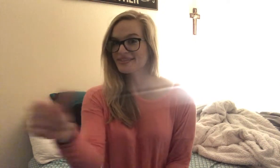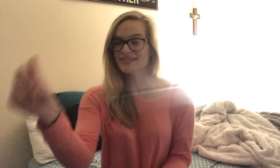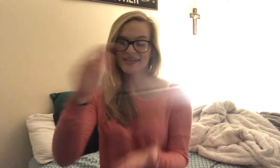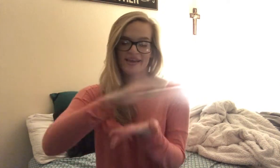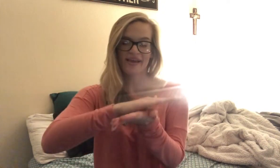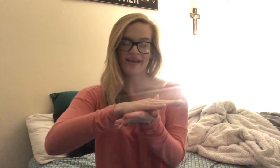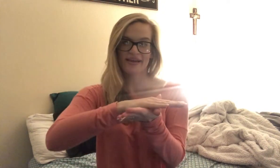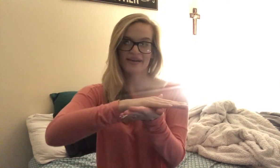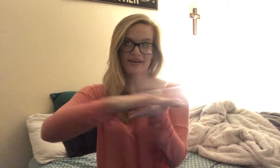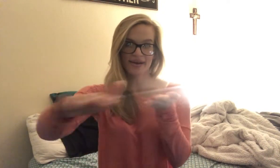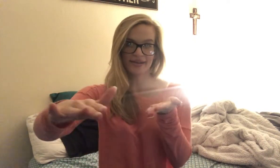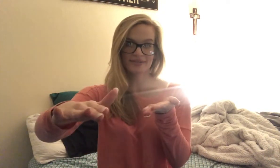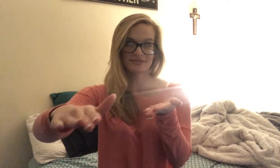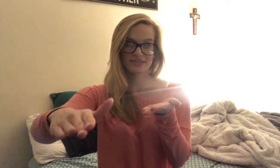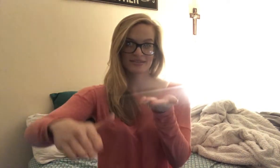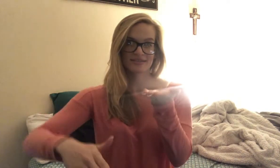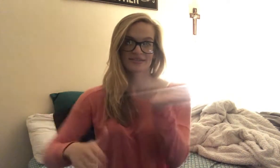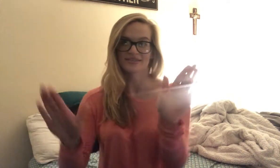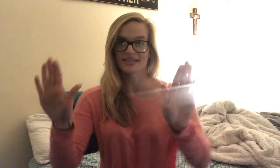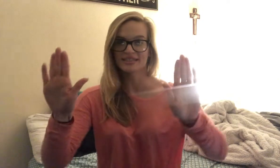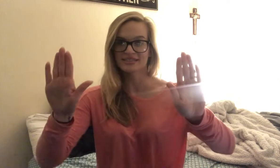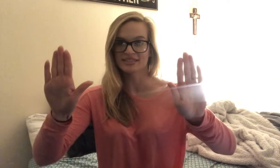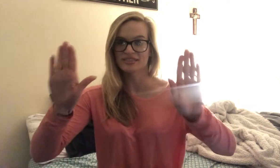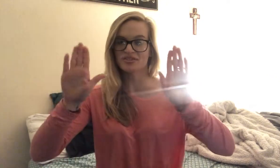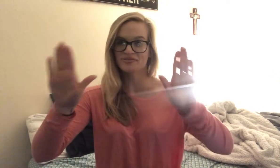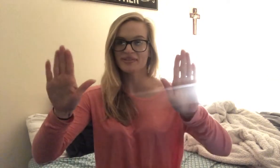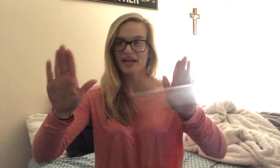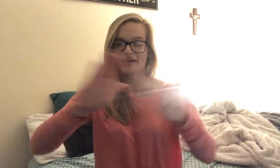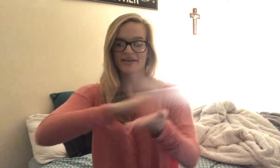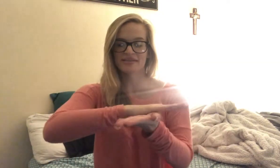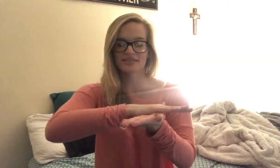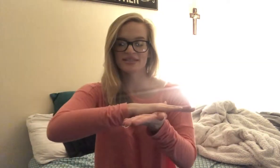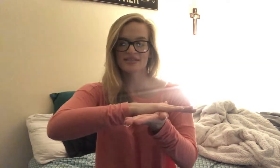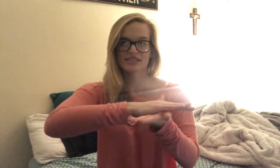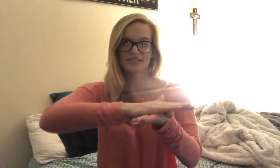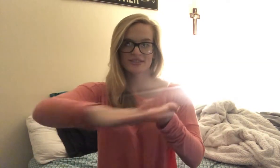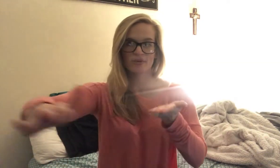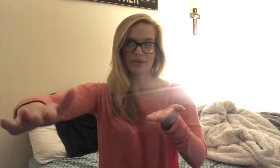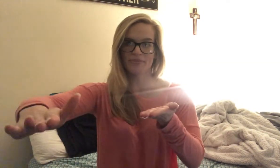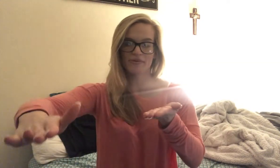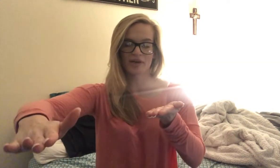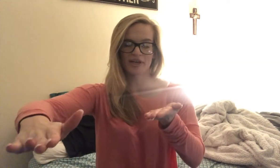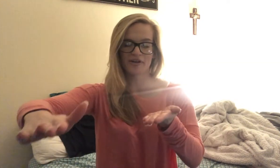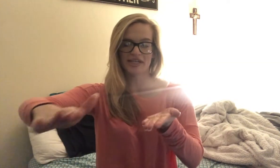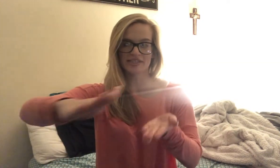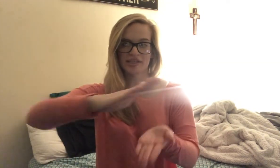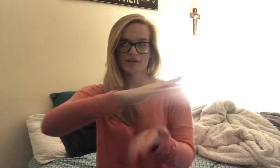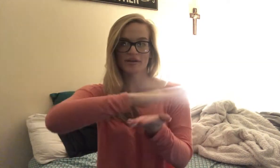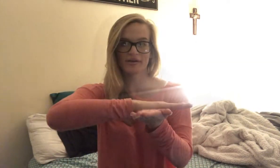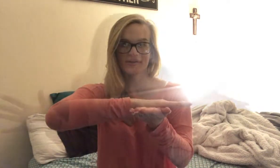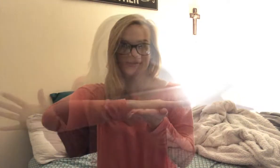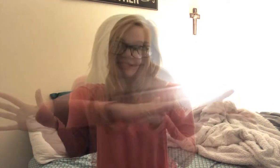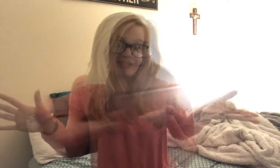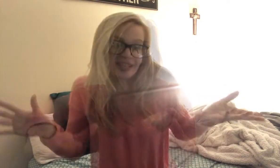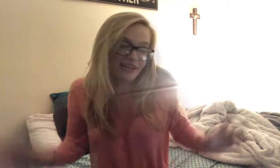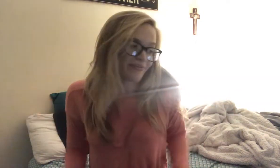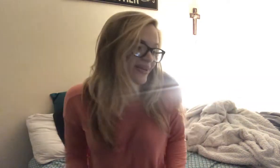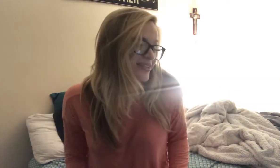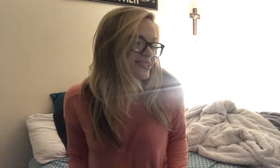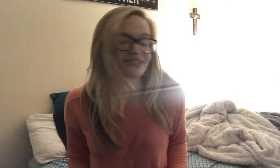nice. So nice is just two flat hands swipe the one across the other. That's basically it because the